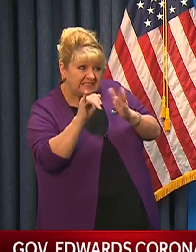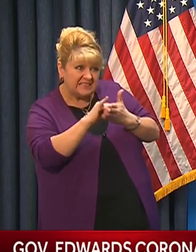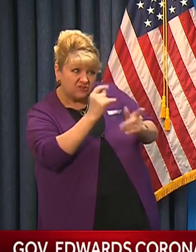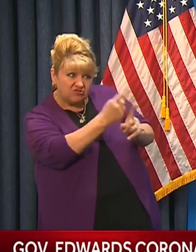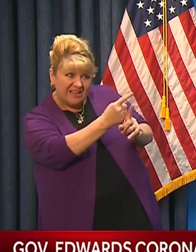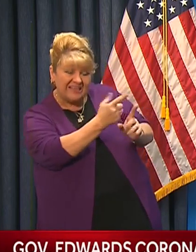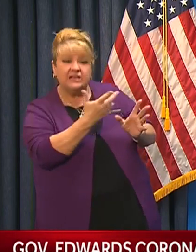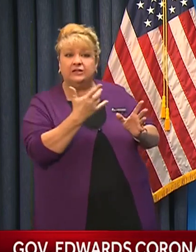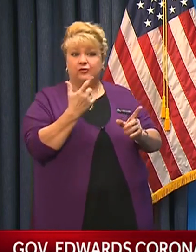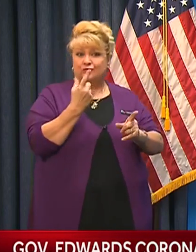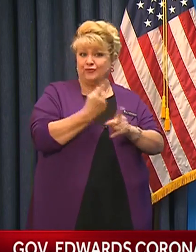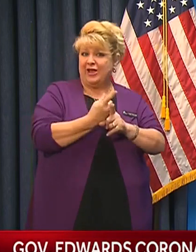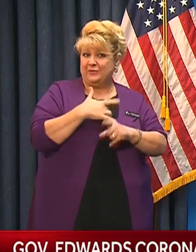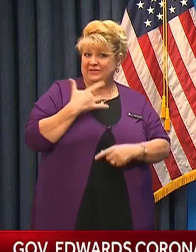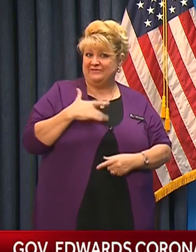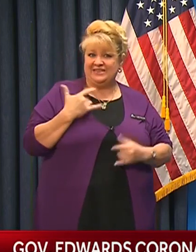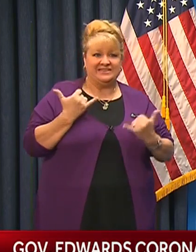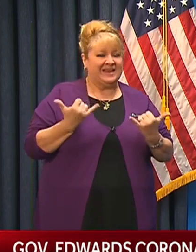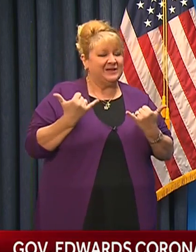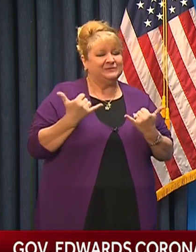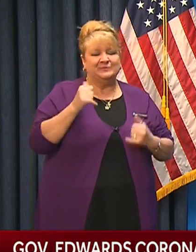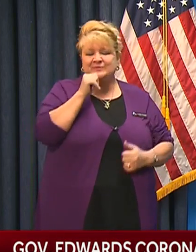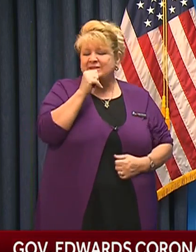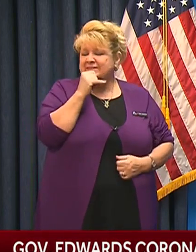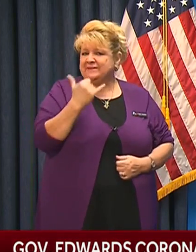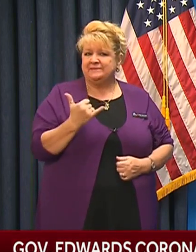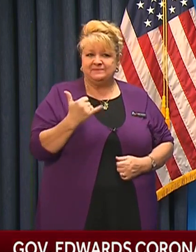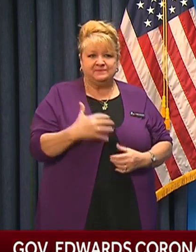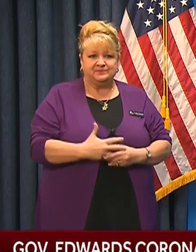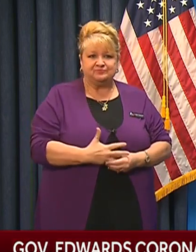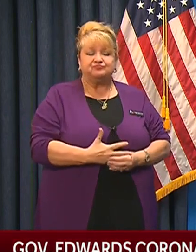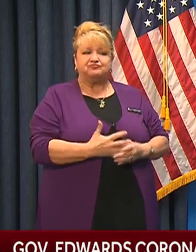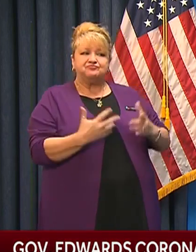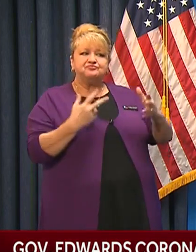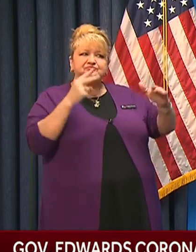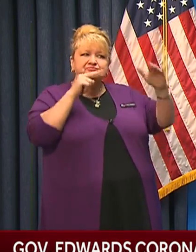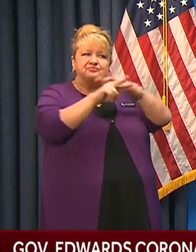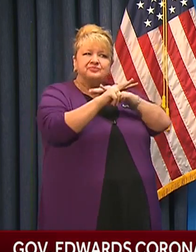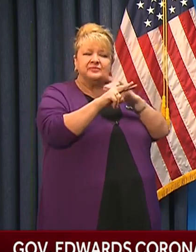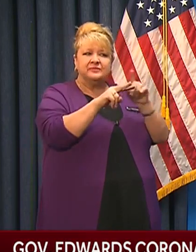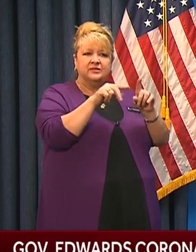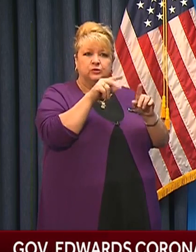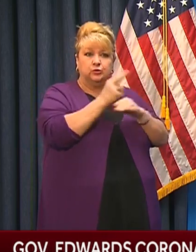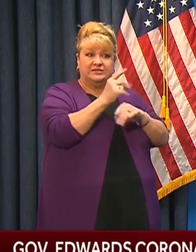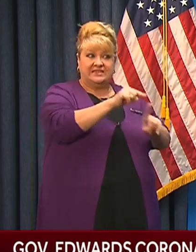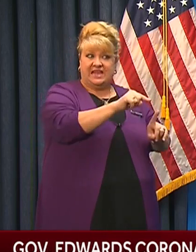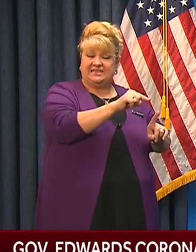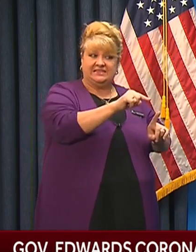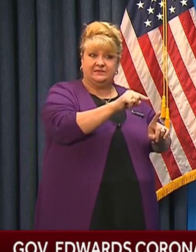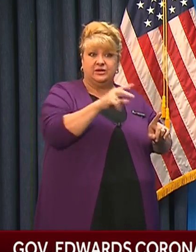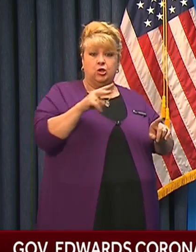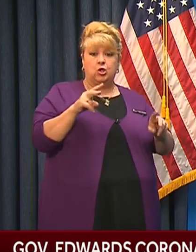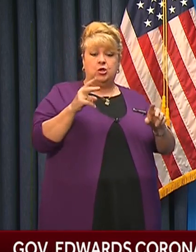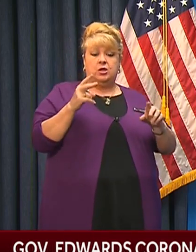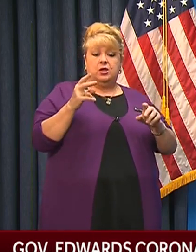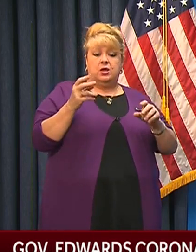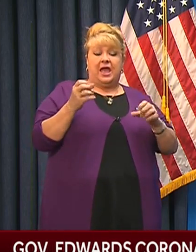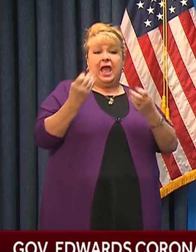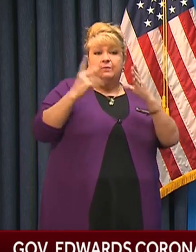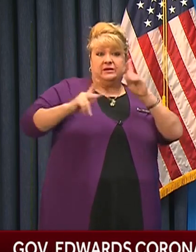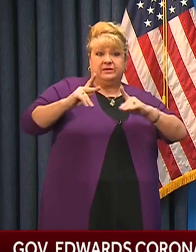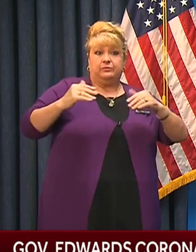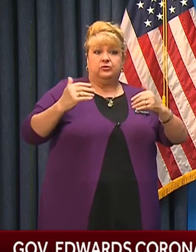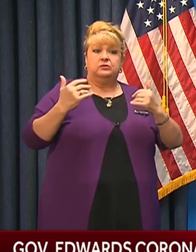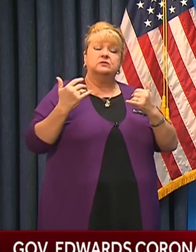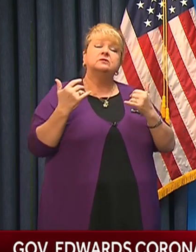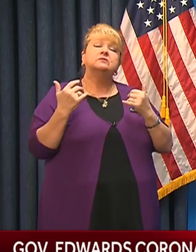exactly precise at this point in time, but based on the number of people who we believe have